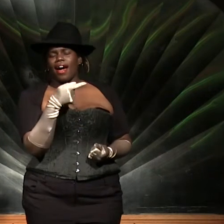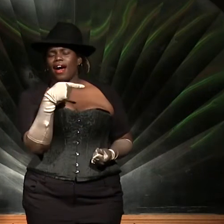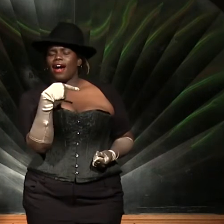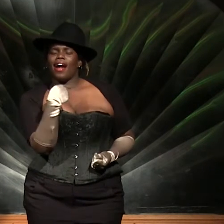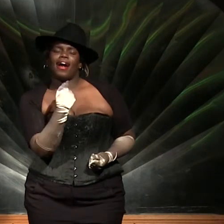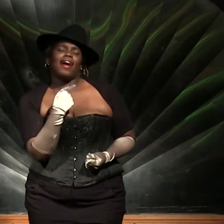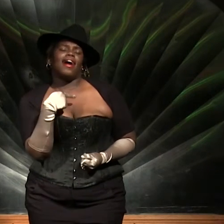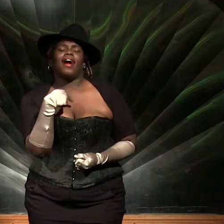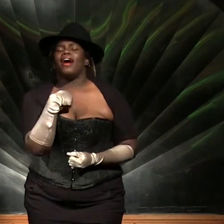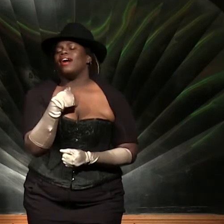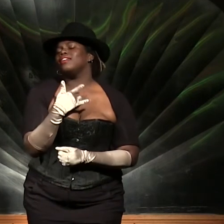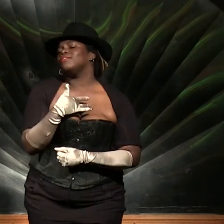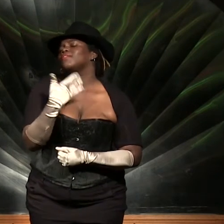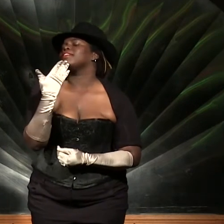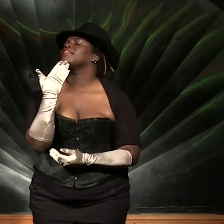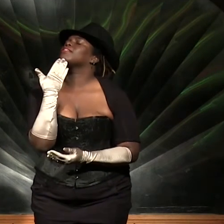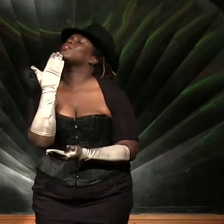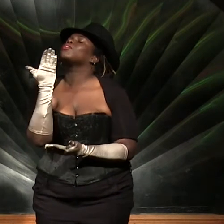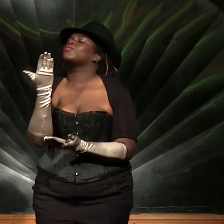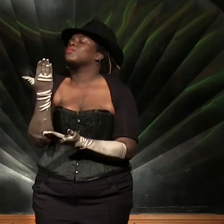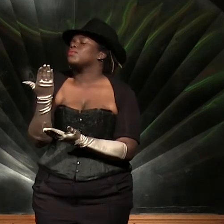I'm feeling good